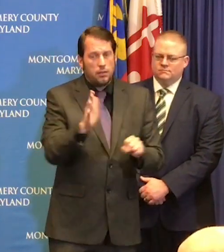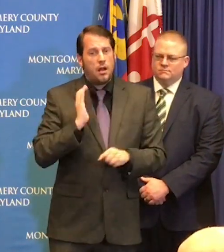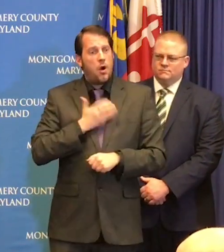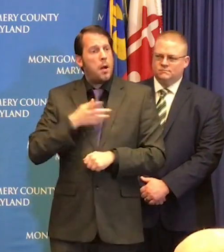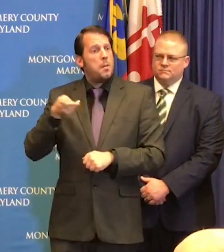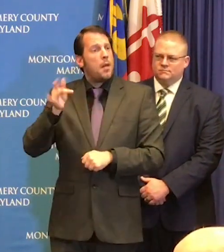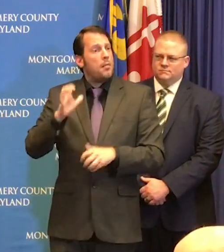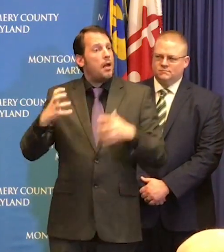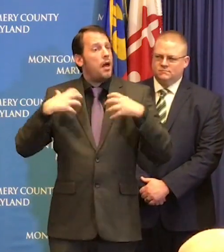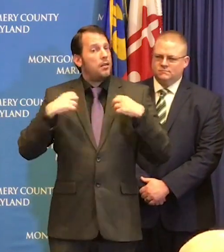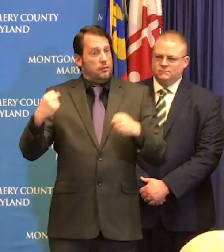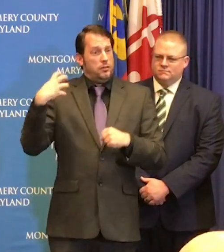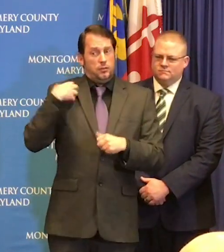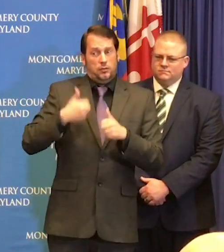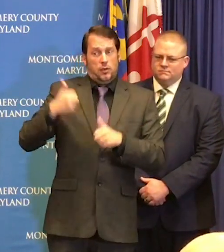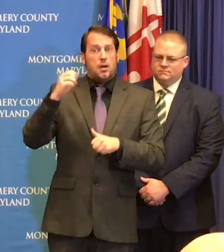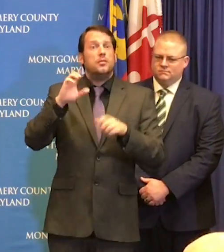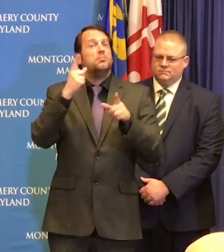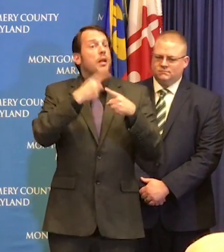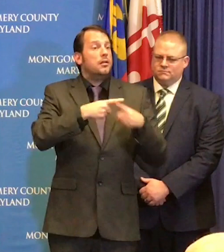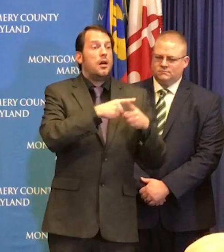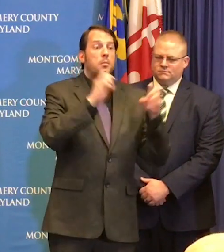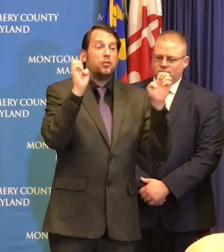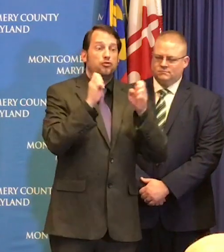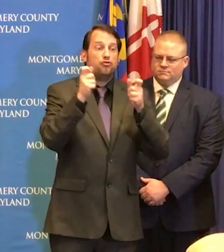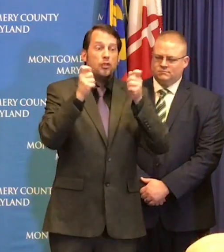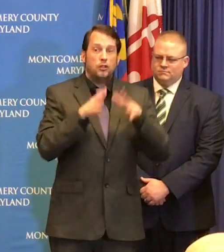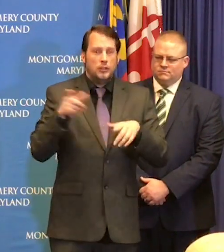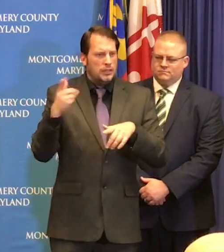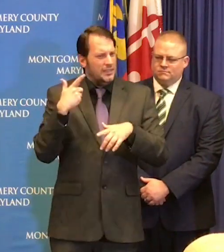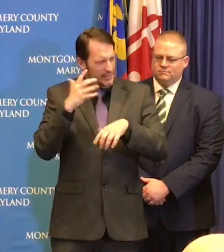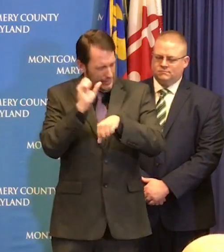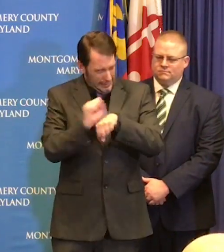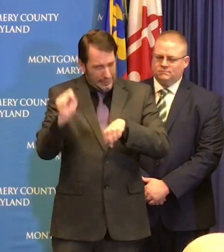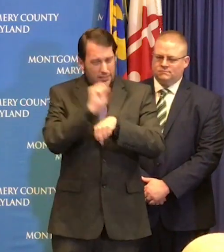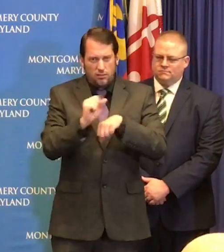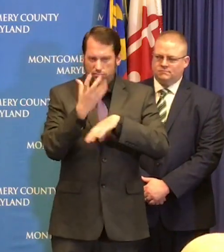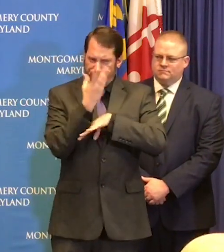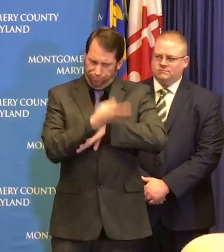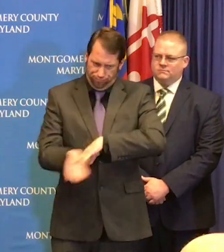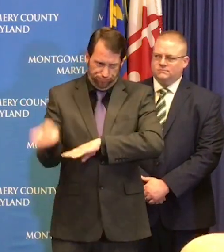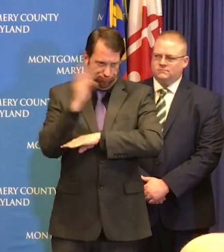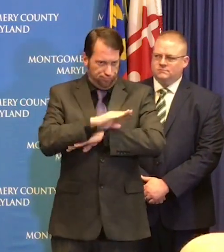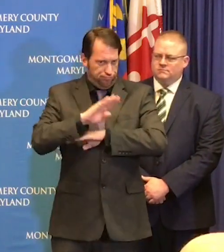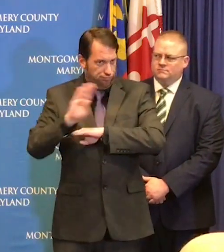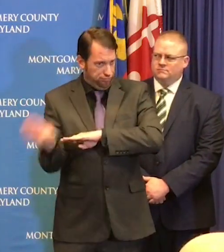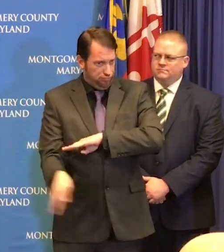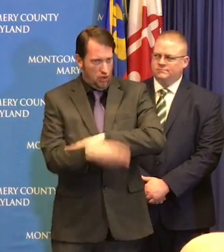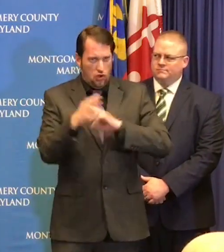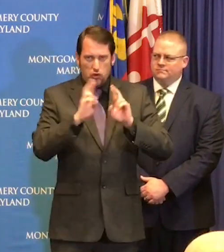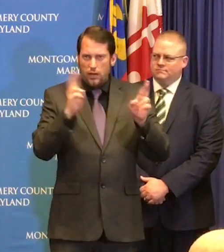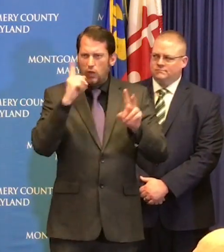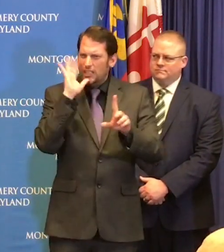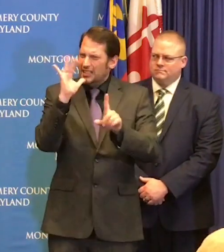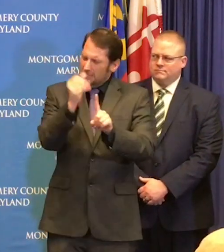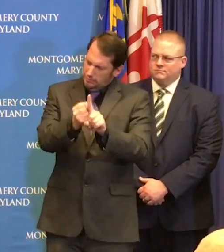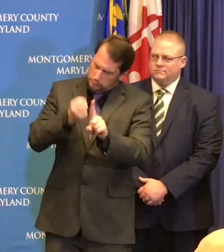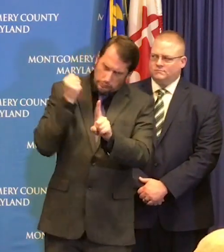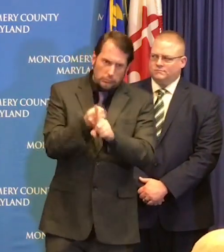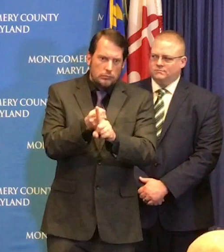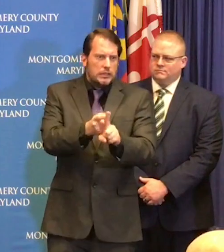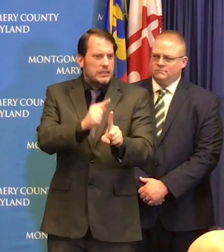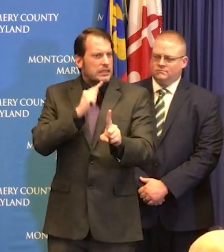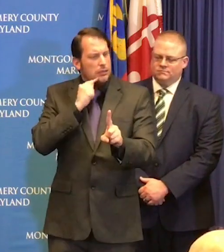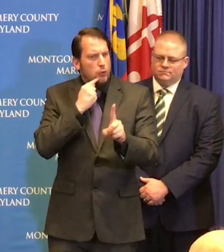ensure that we are ready for the worst and we're coordinating very closely with the state. We have had regular communication with the